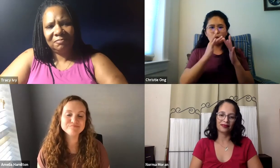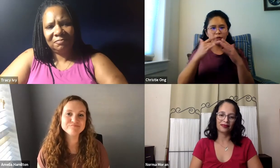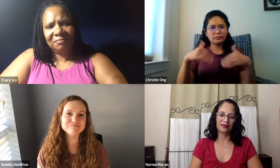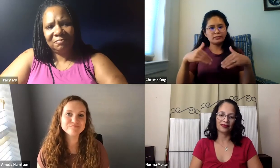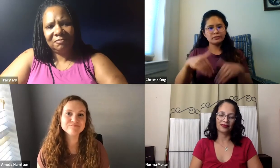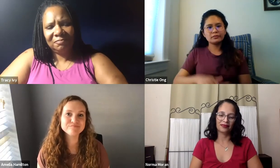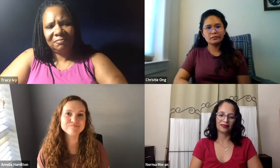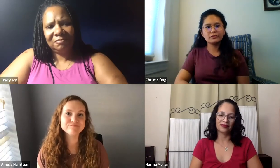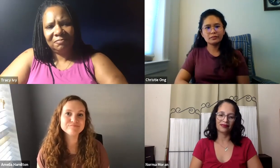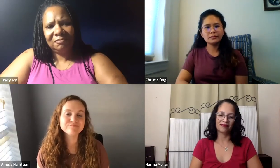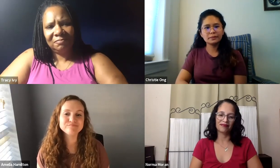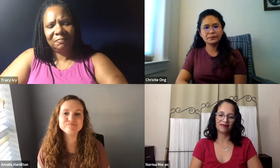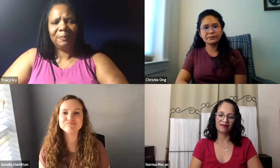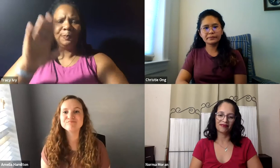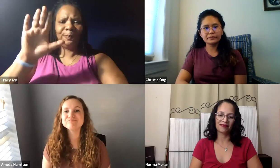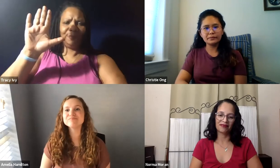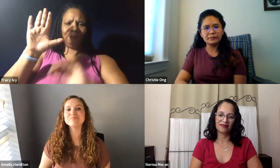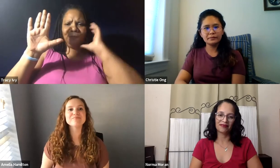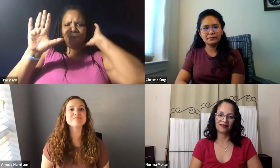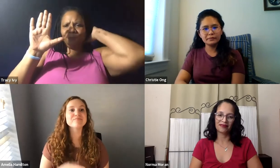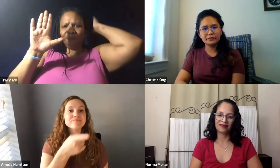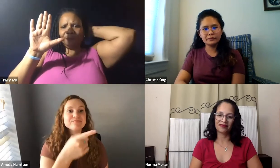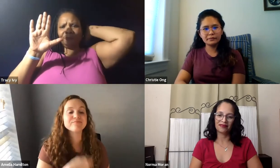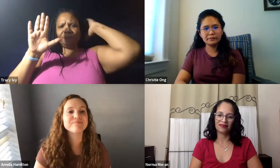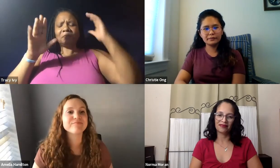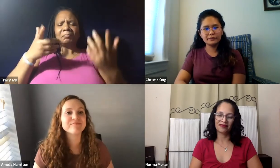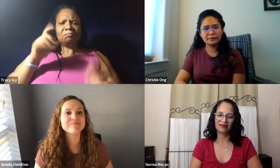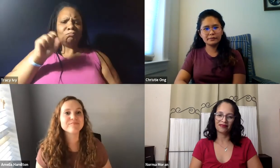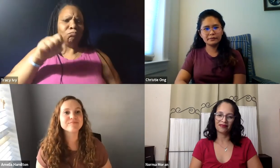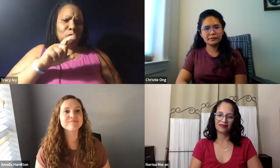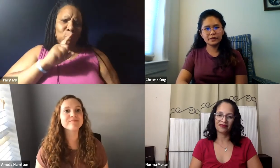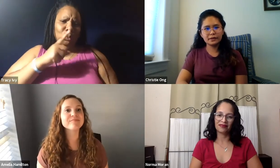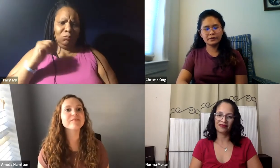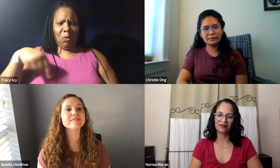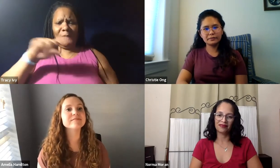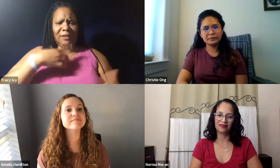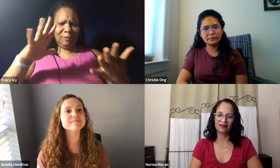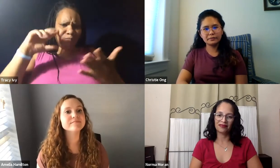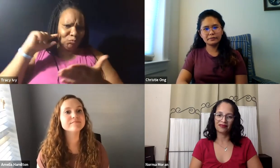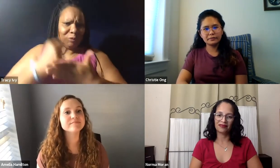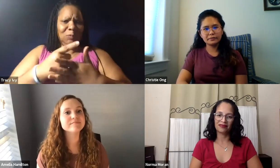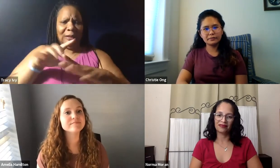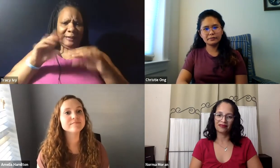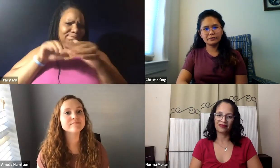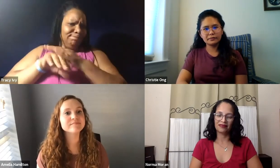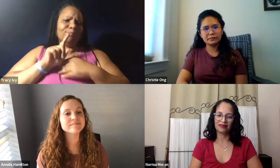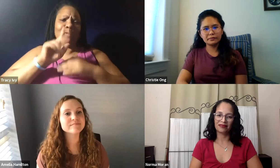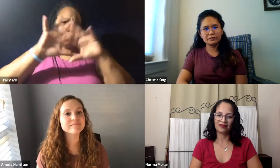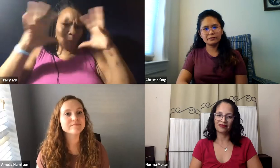a very powerful network and I think it will continue to be. Yeah, Tracy. Sure. When we